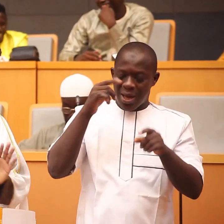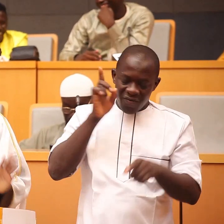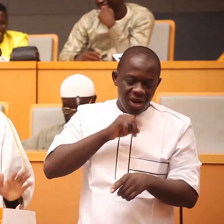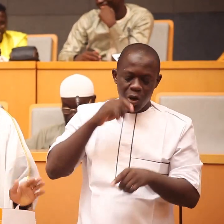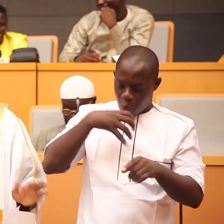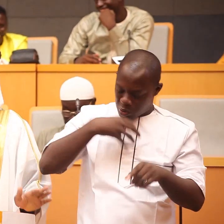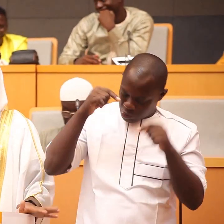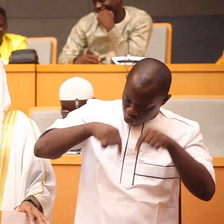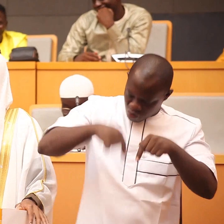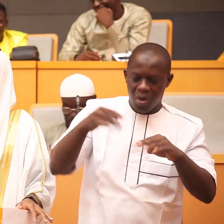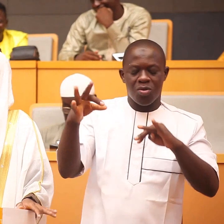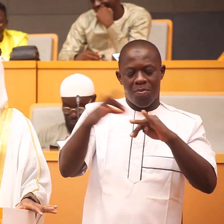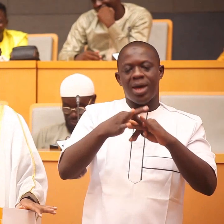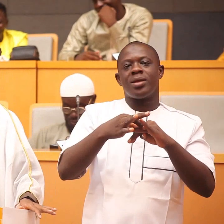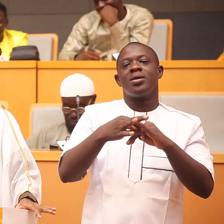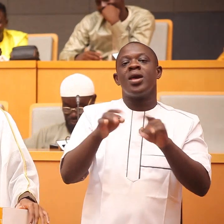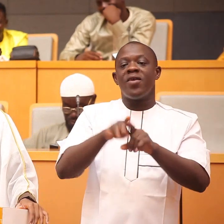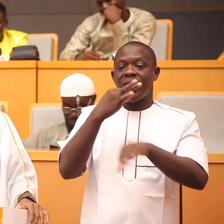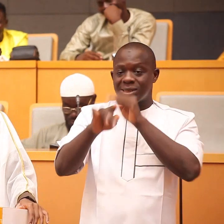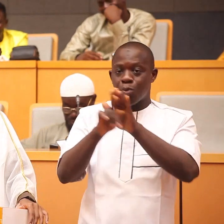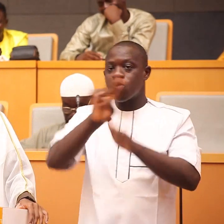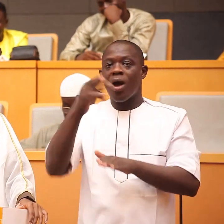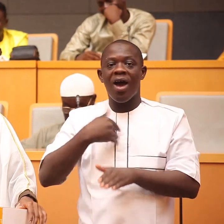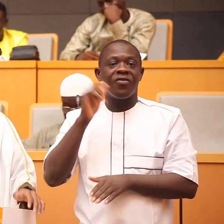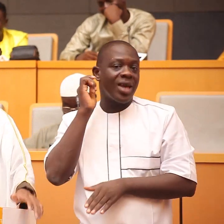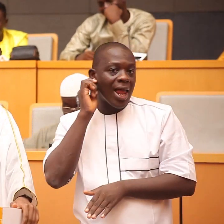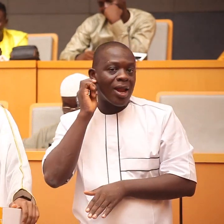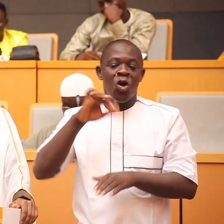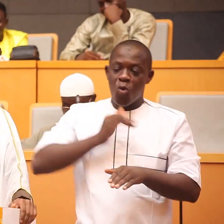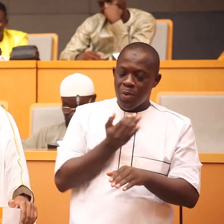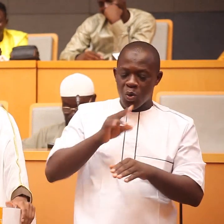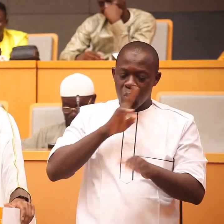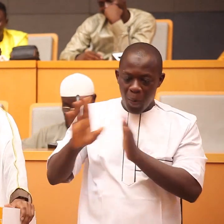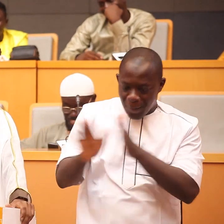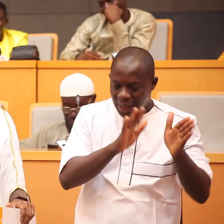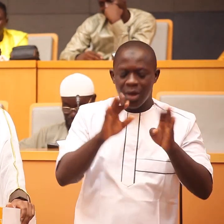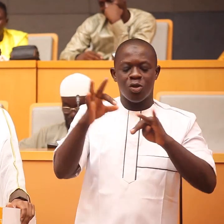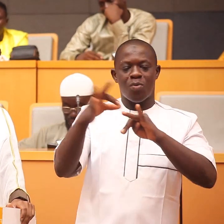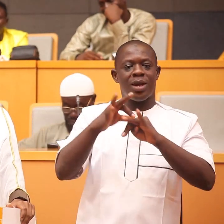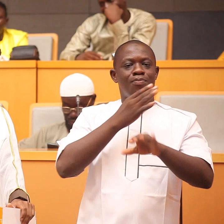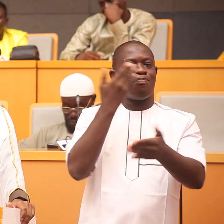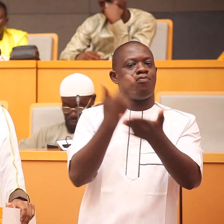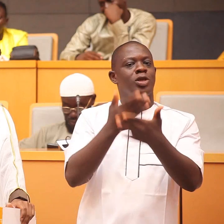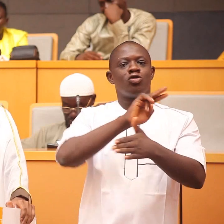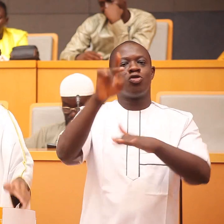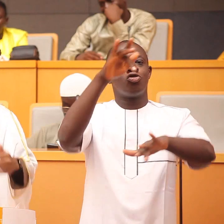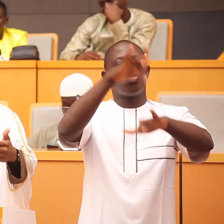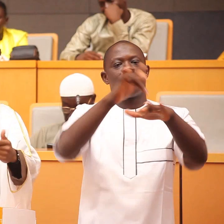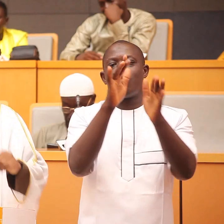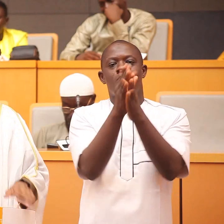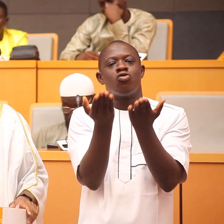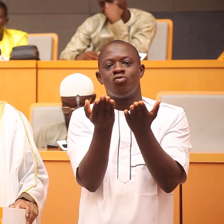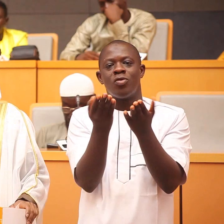so if you don't have the mahr don't touch it okay mashallah we can continue from there in